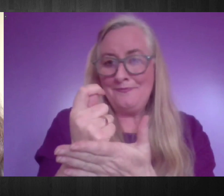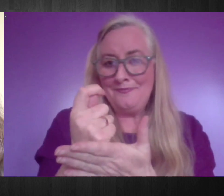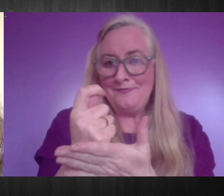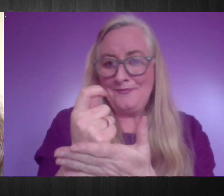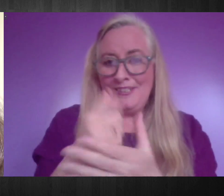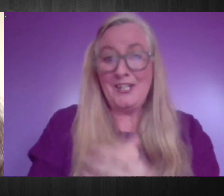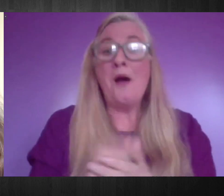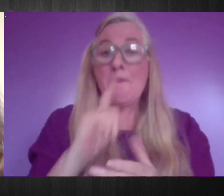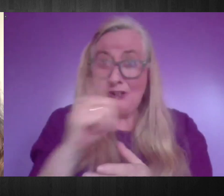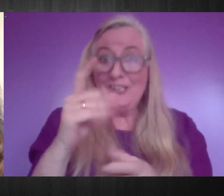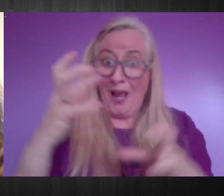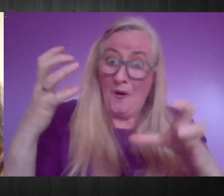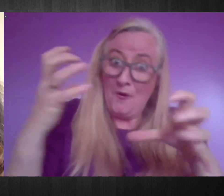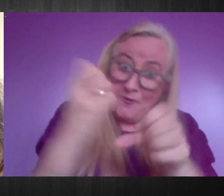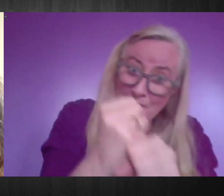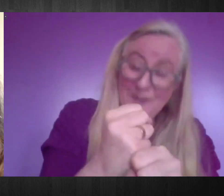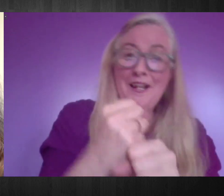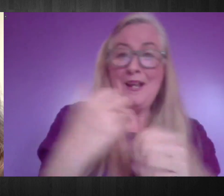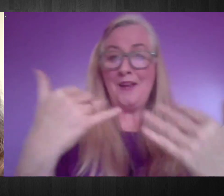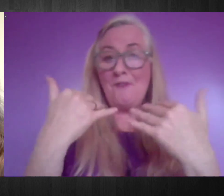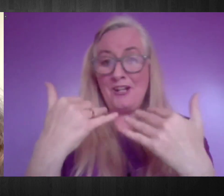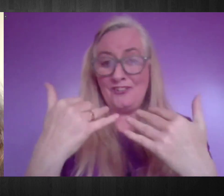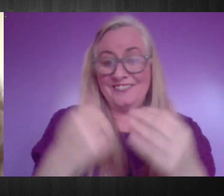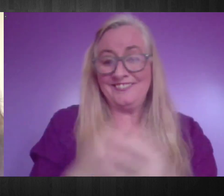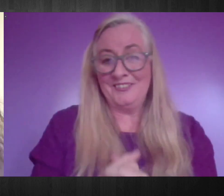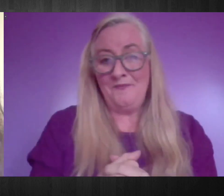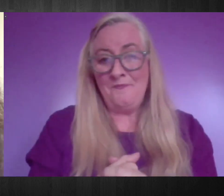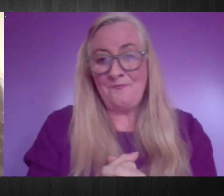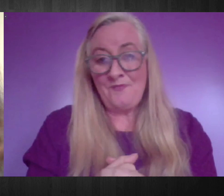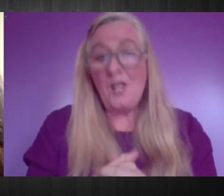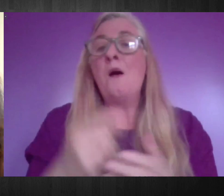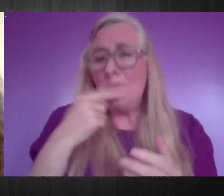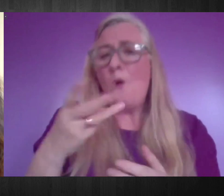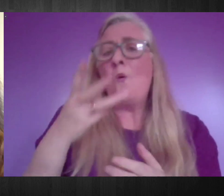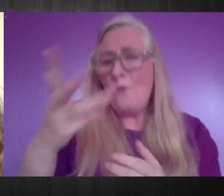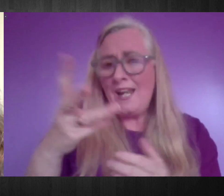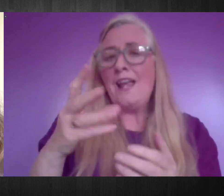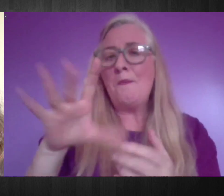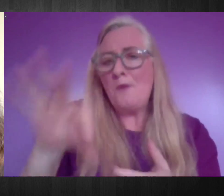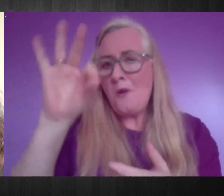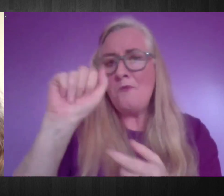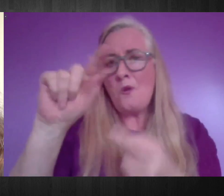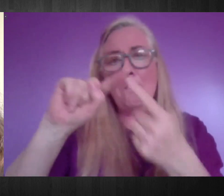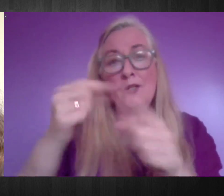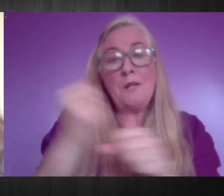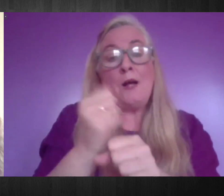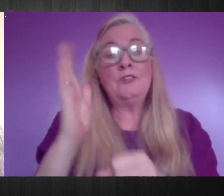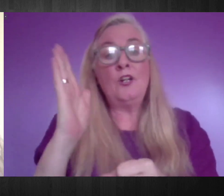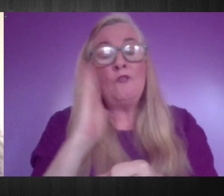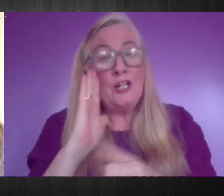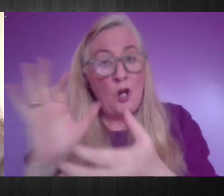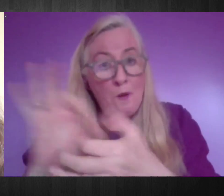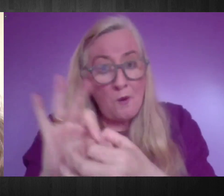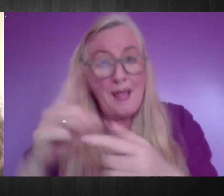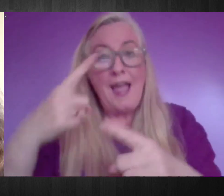all in. And I know that our other speakers will definitely be picking up on your points about institutionalization and the involvement of